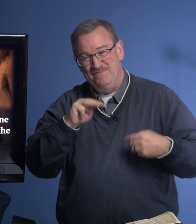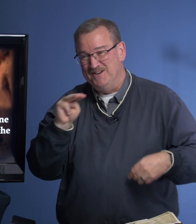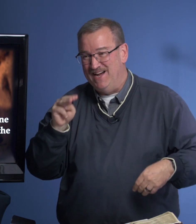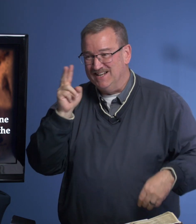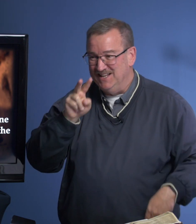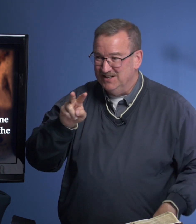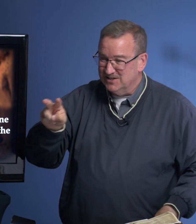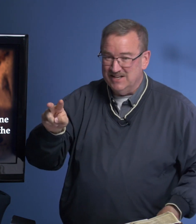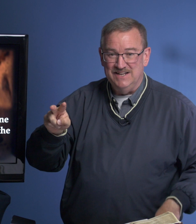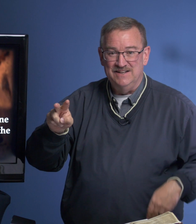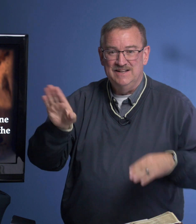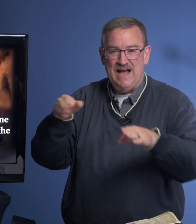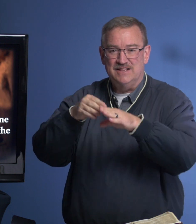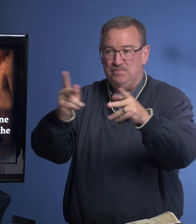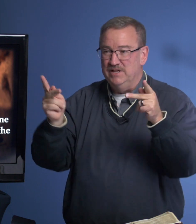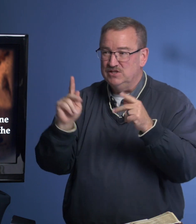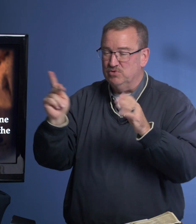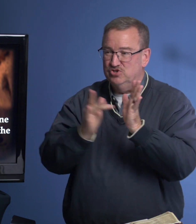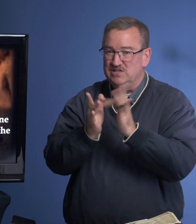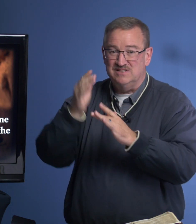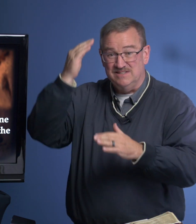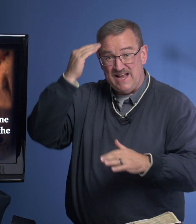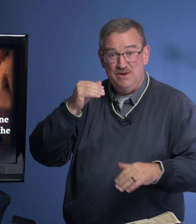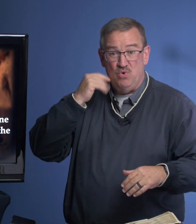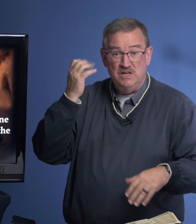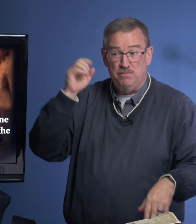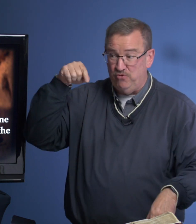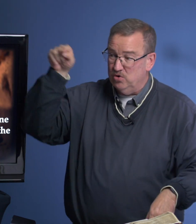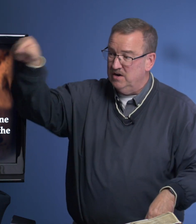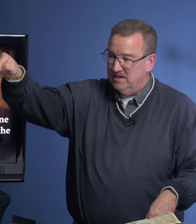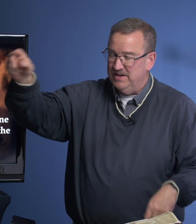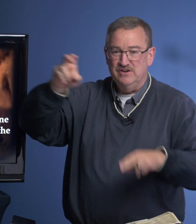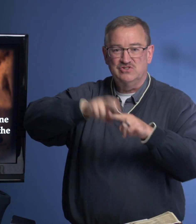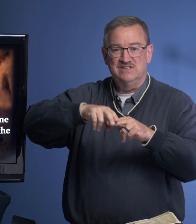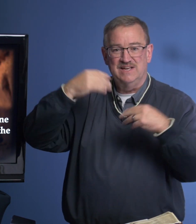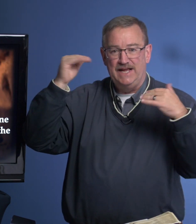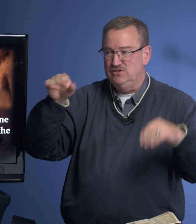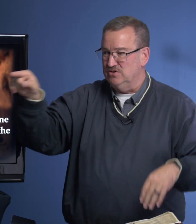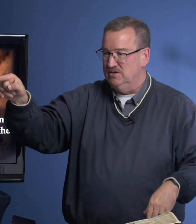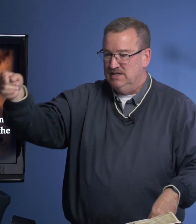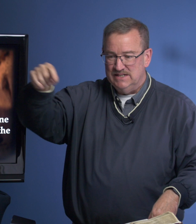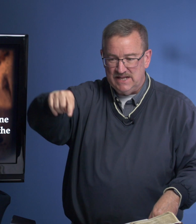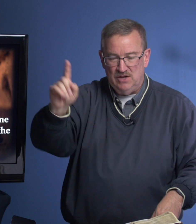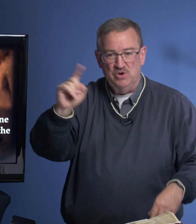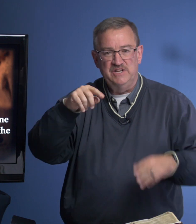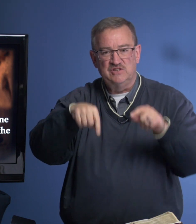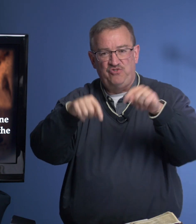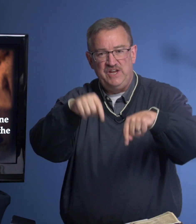Mary Magdalene looks in at the place where Jesus' head was before. There sits an angel. Down where his feet